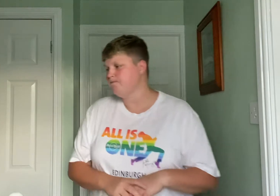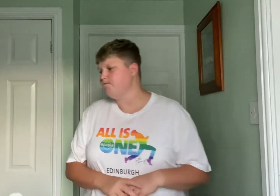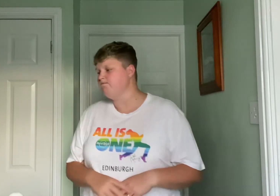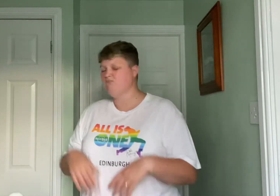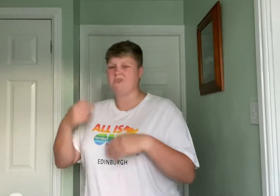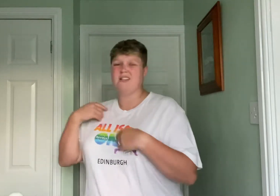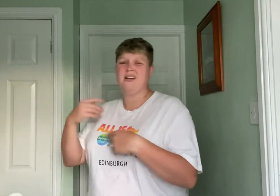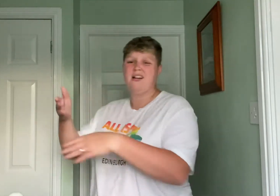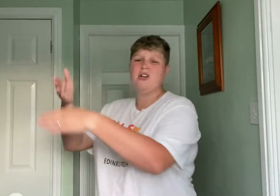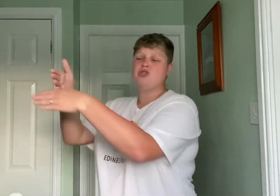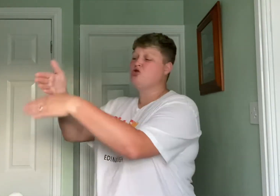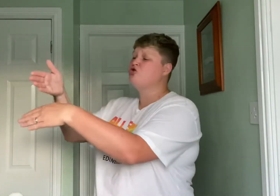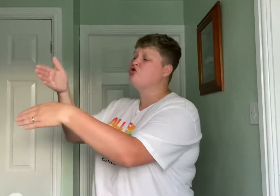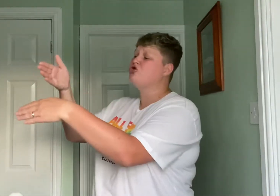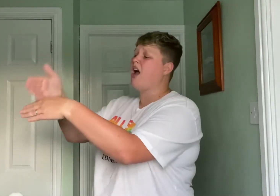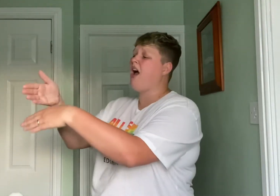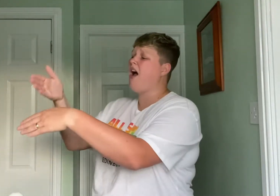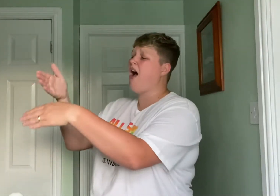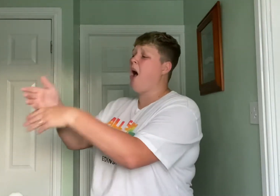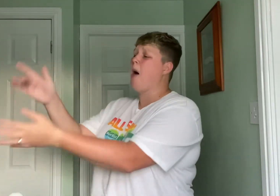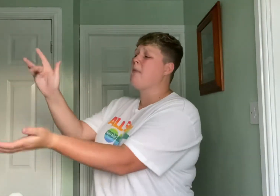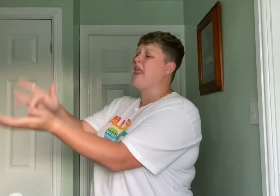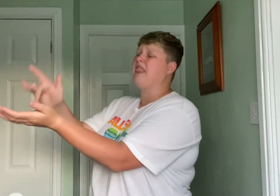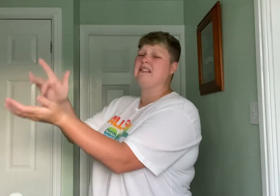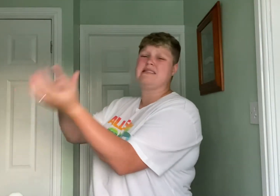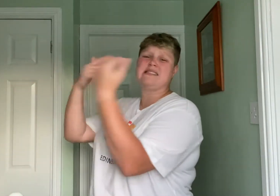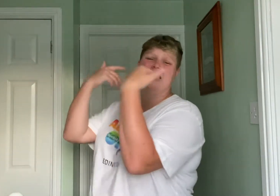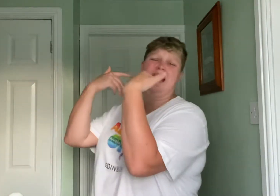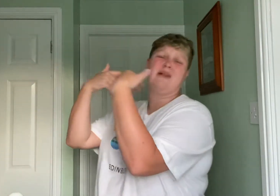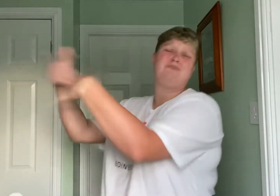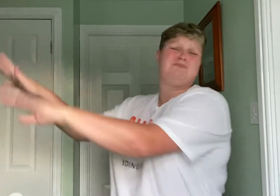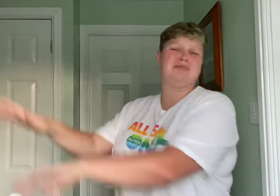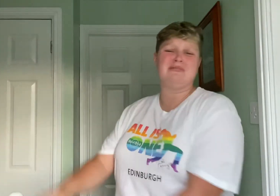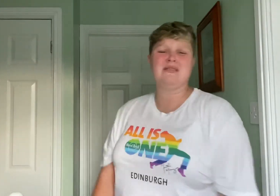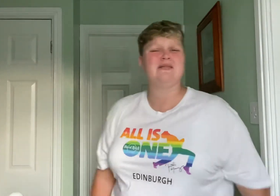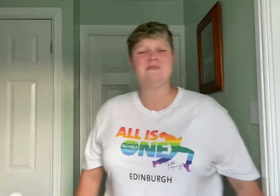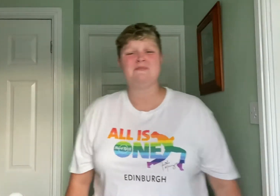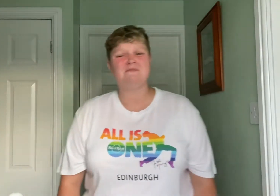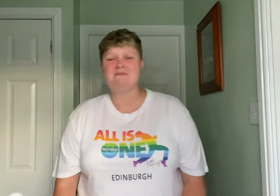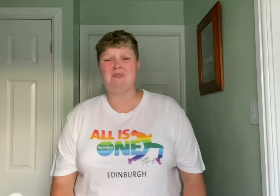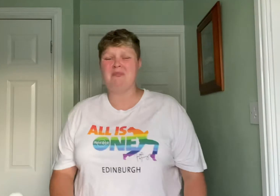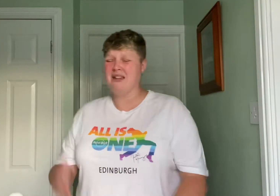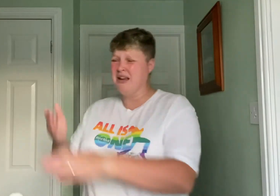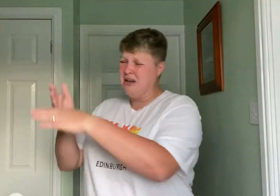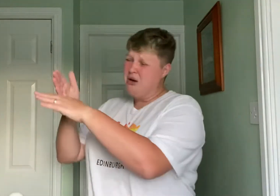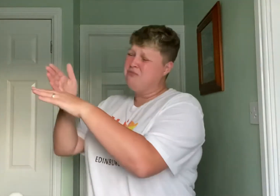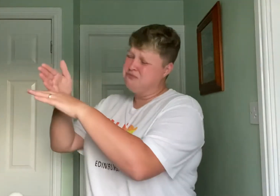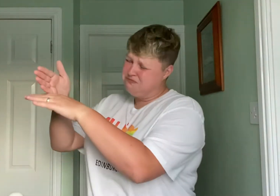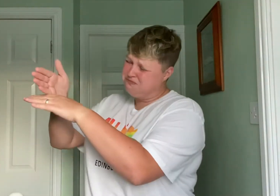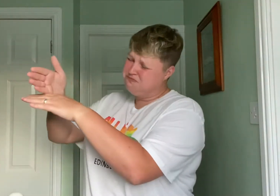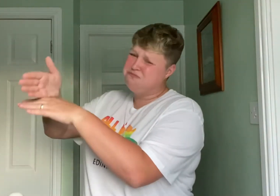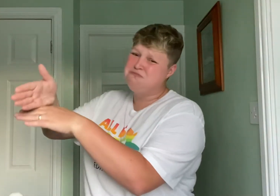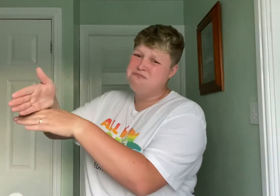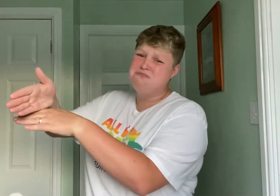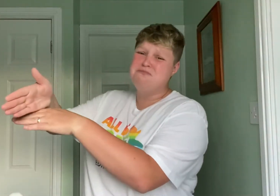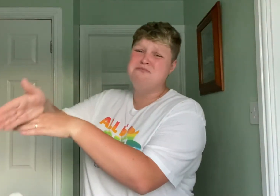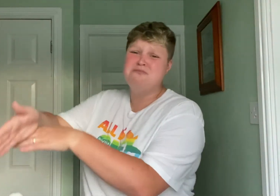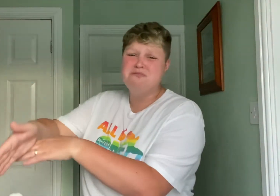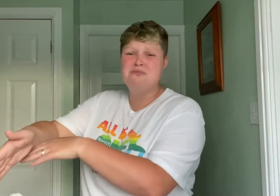We left a good job down in the city, working for the man